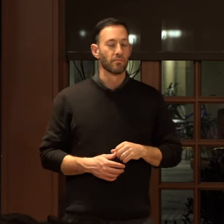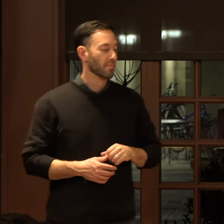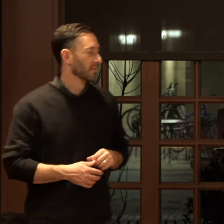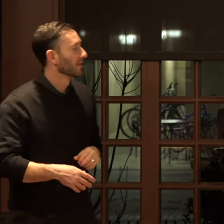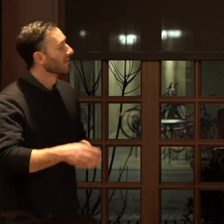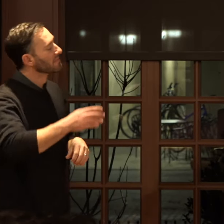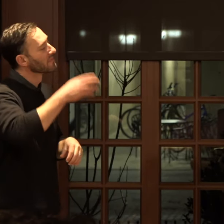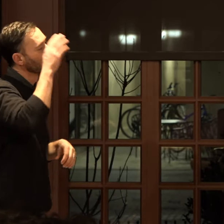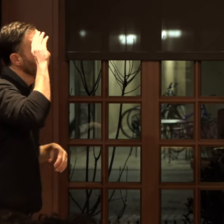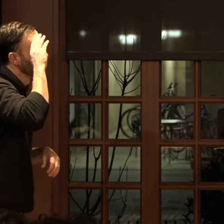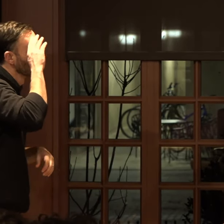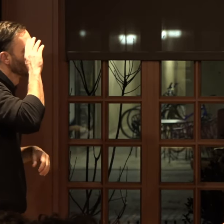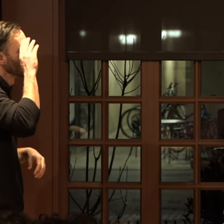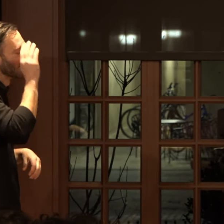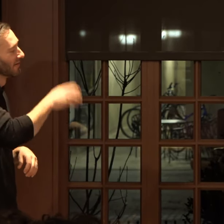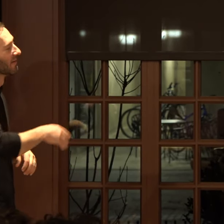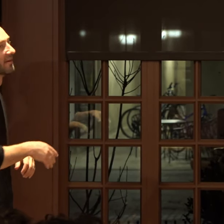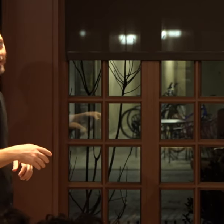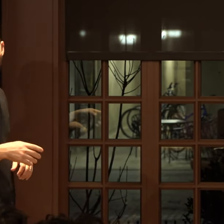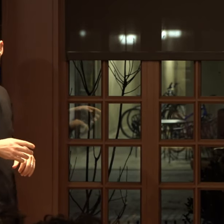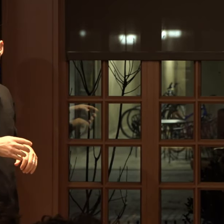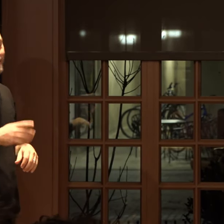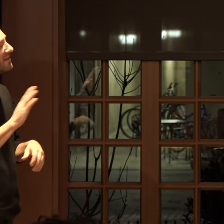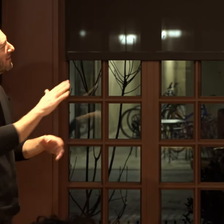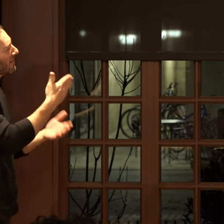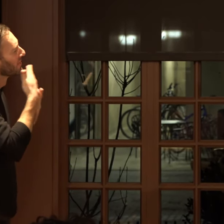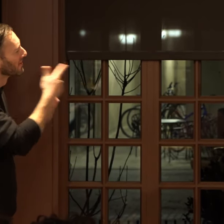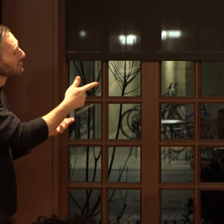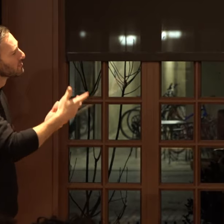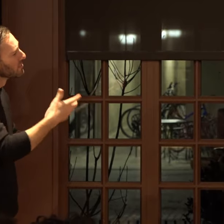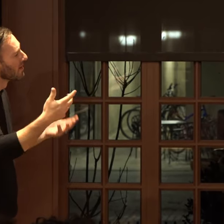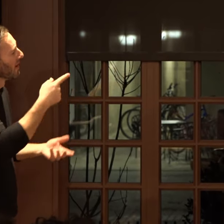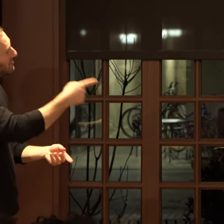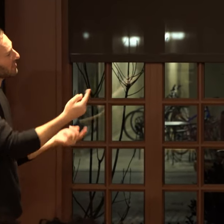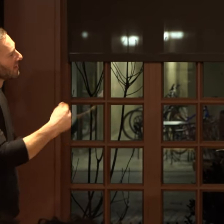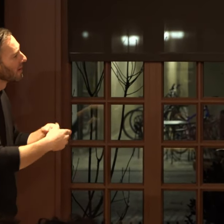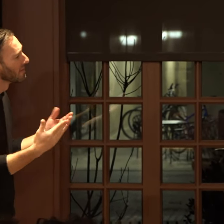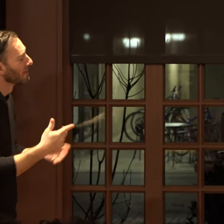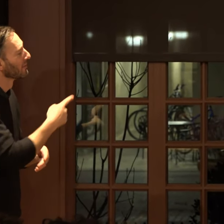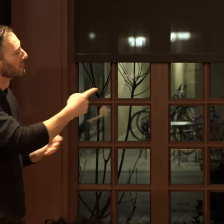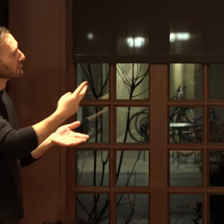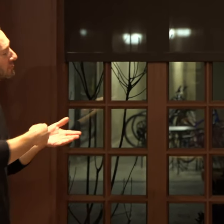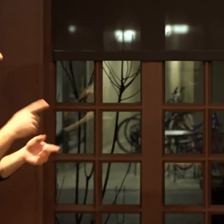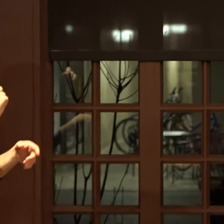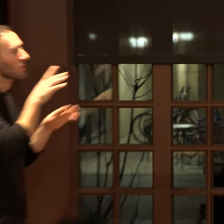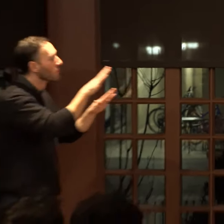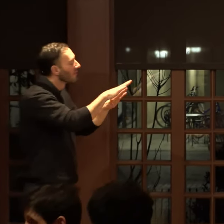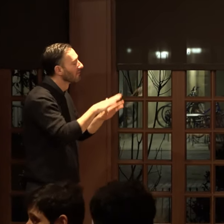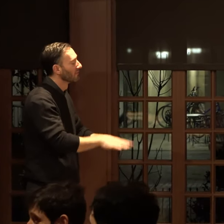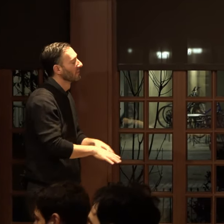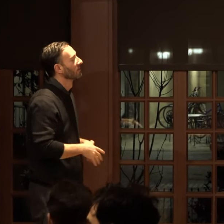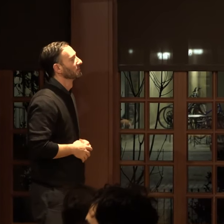Hi. Thank you. Hi. Thank you so much for being here and for reading. was really wonderful.